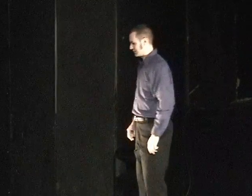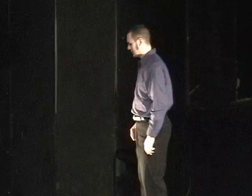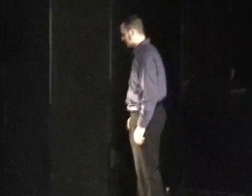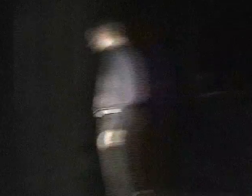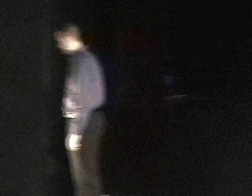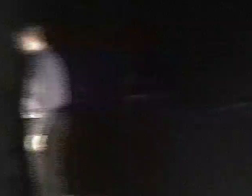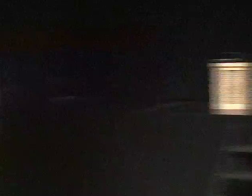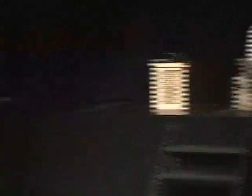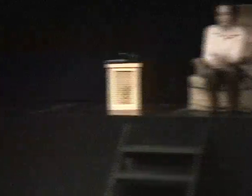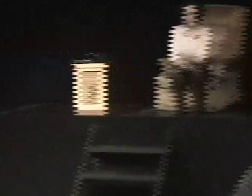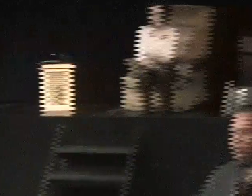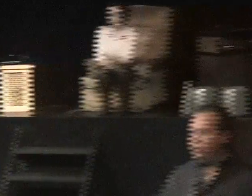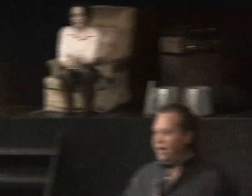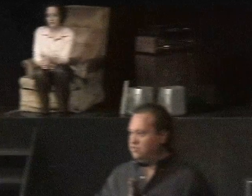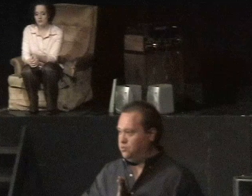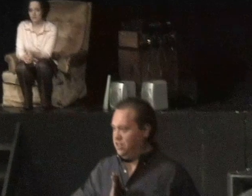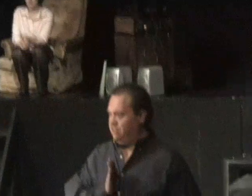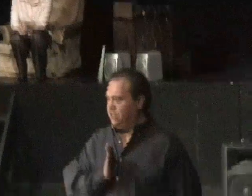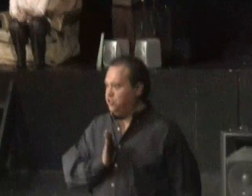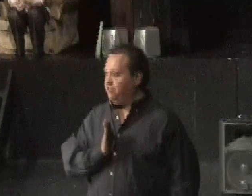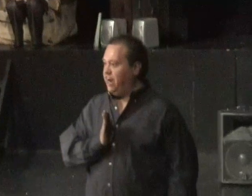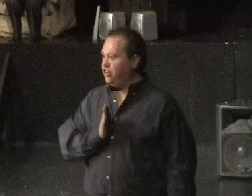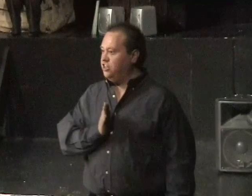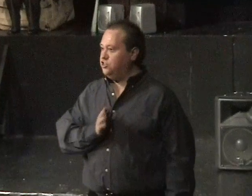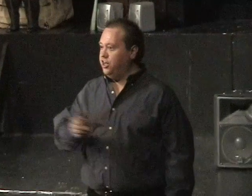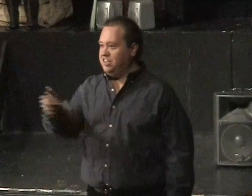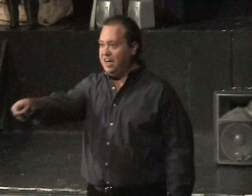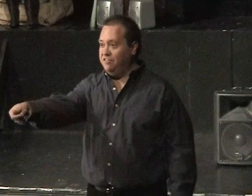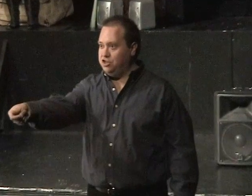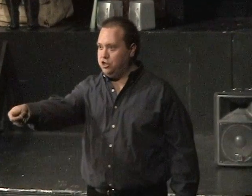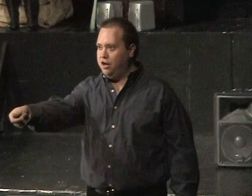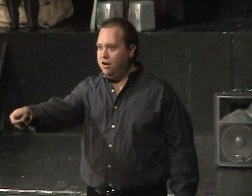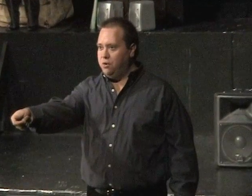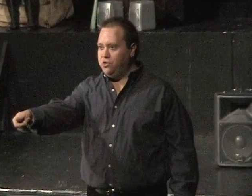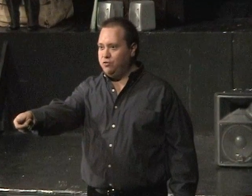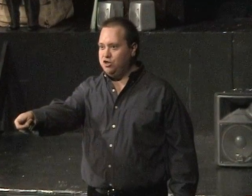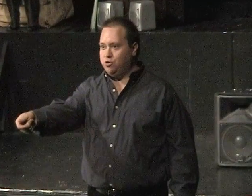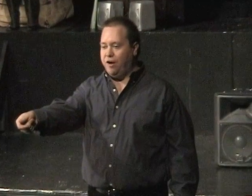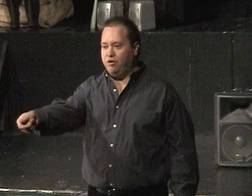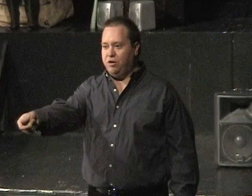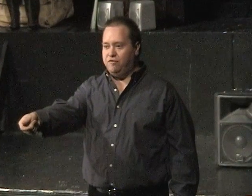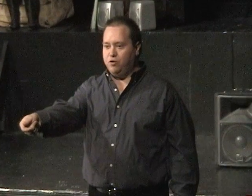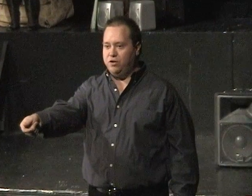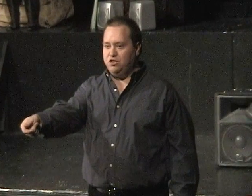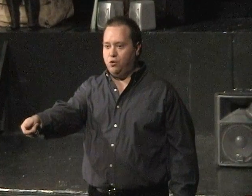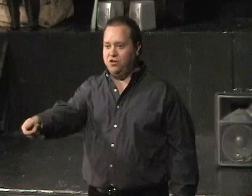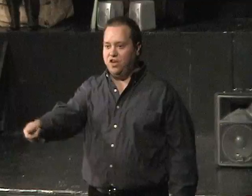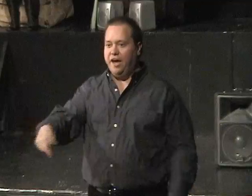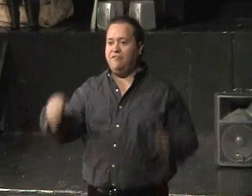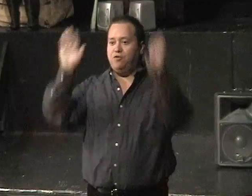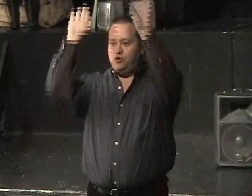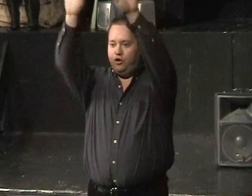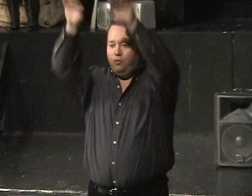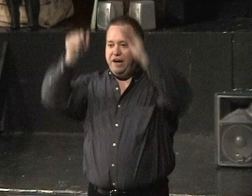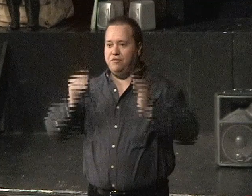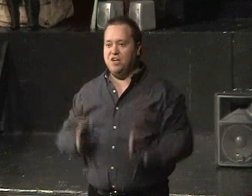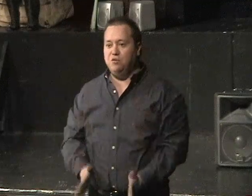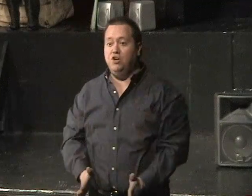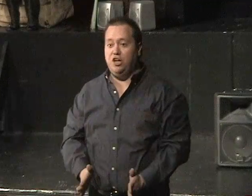sense of isolation grew ever more pronounced with the invention of air conditioning and television, both of which drew everyone further indoors and further away from the community.